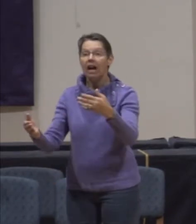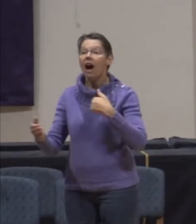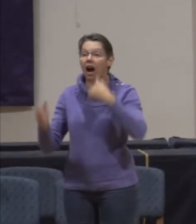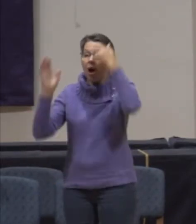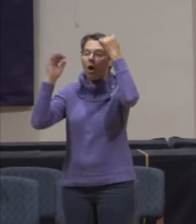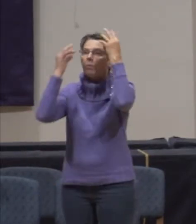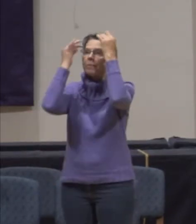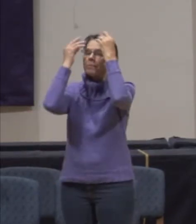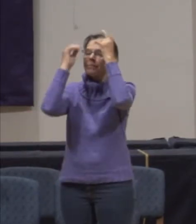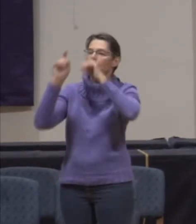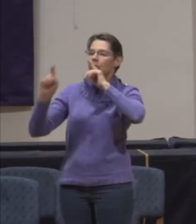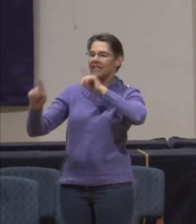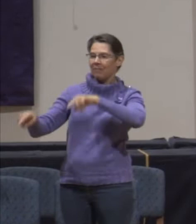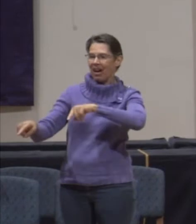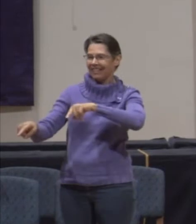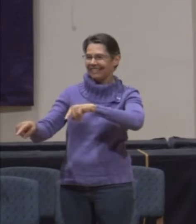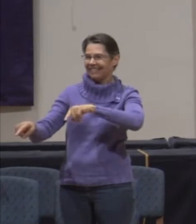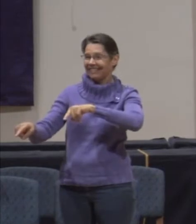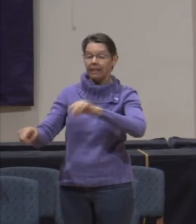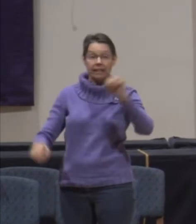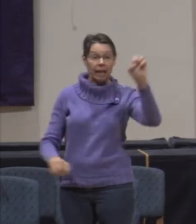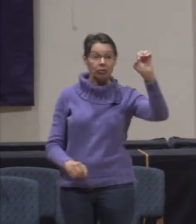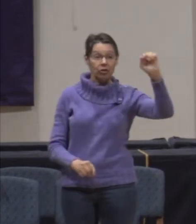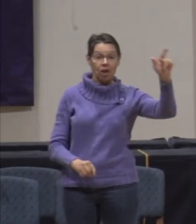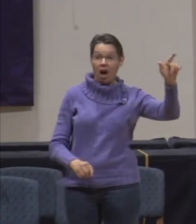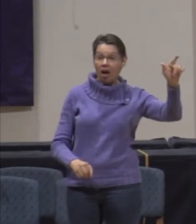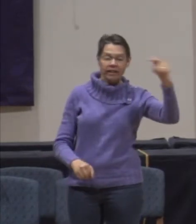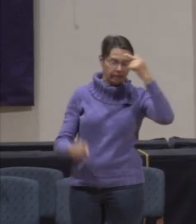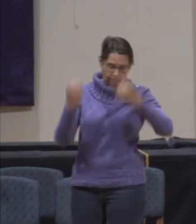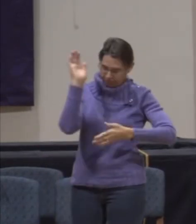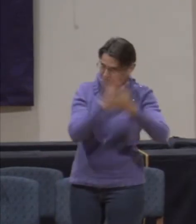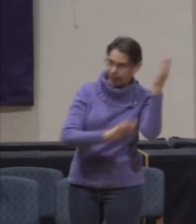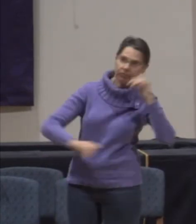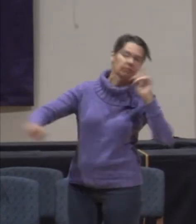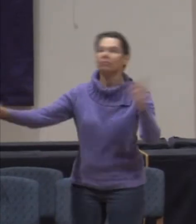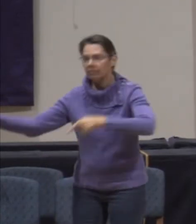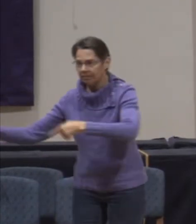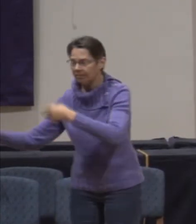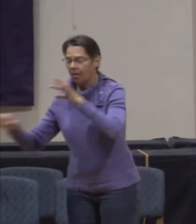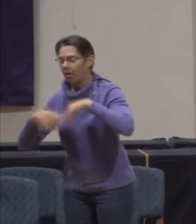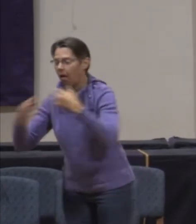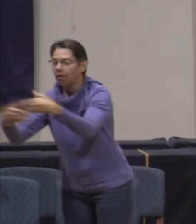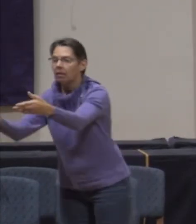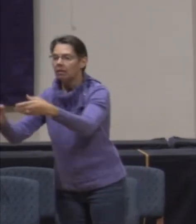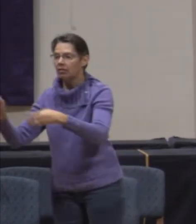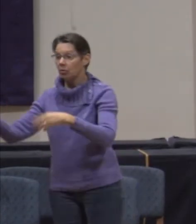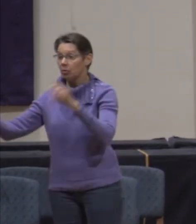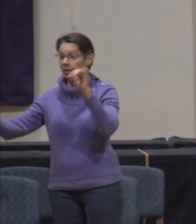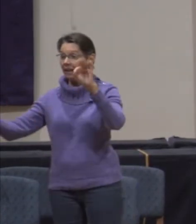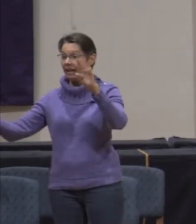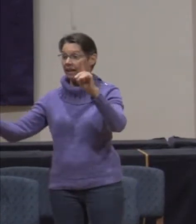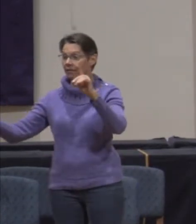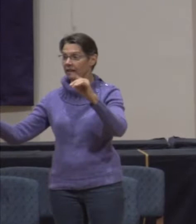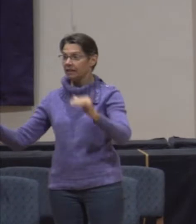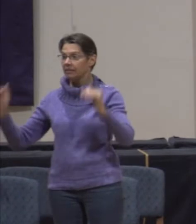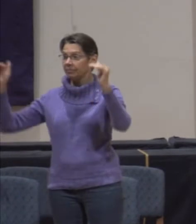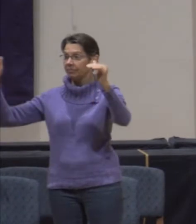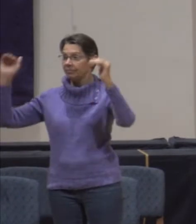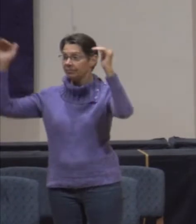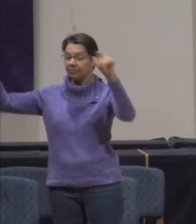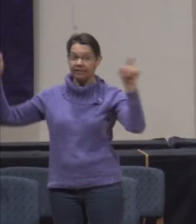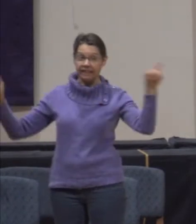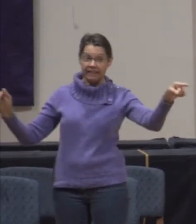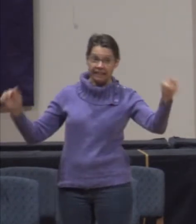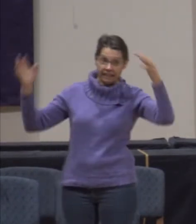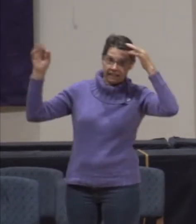Saul reacts to David's increasing strength and he decides that David needs not to exist in the world